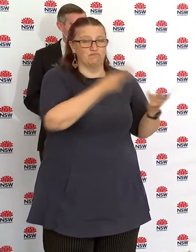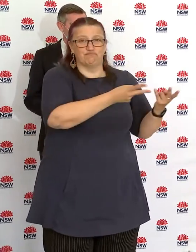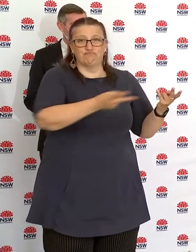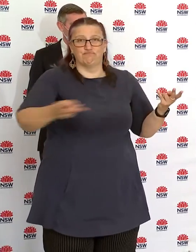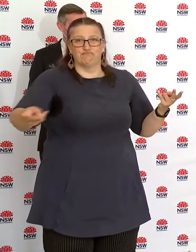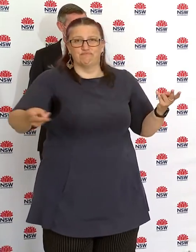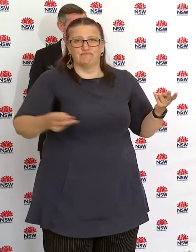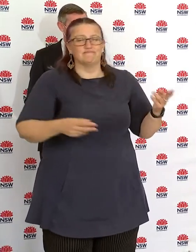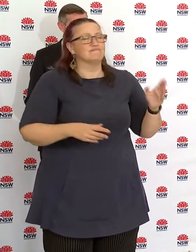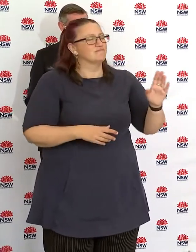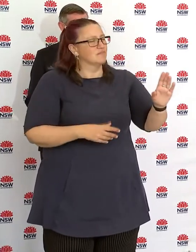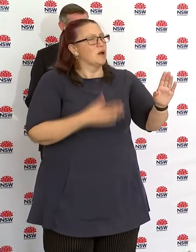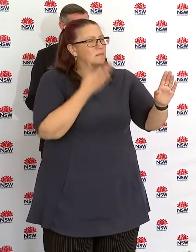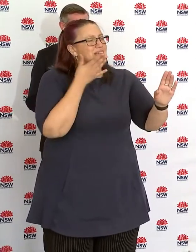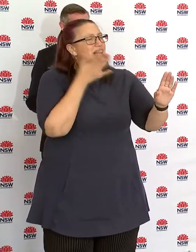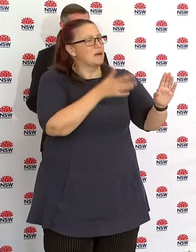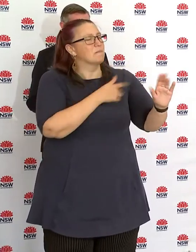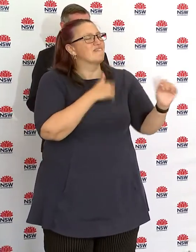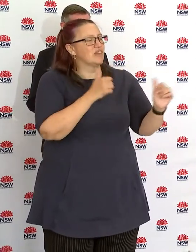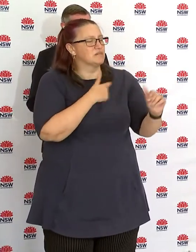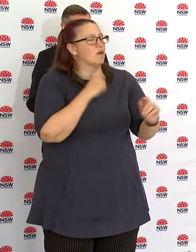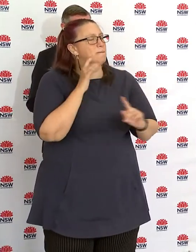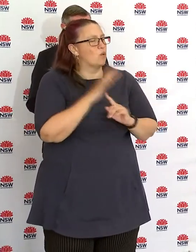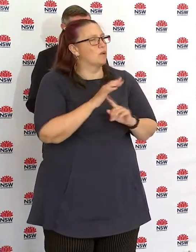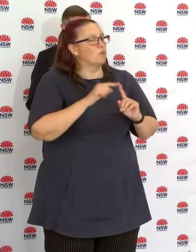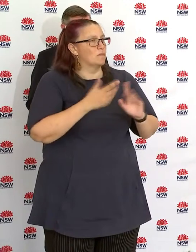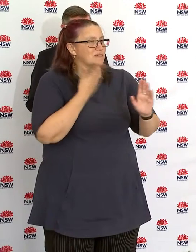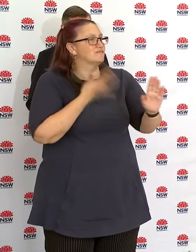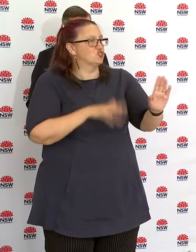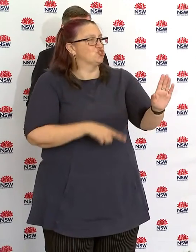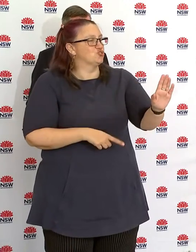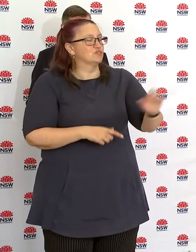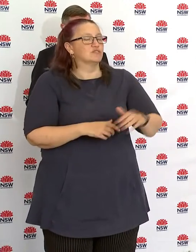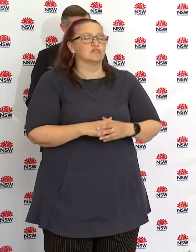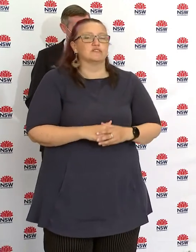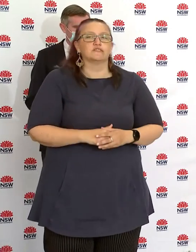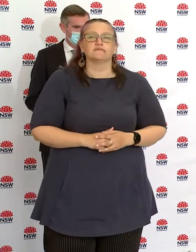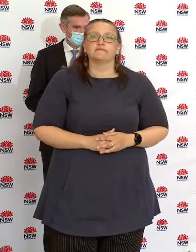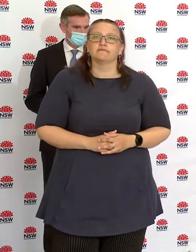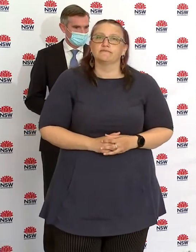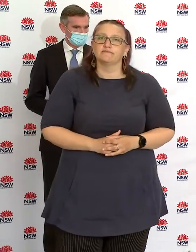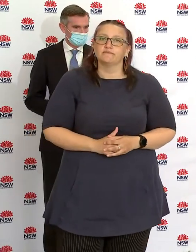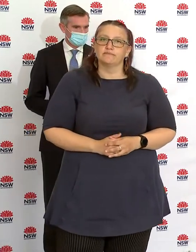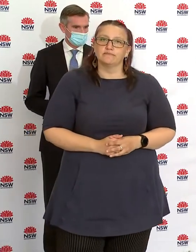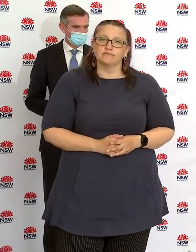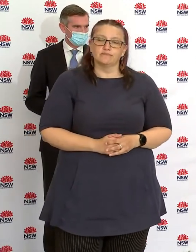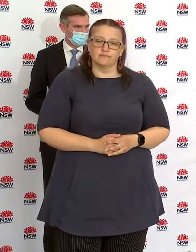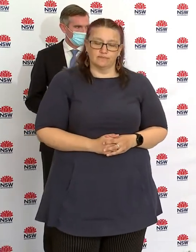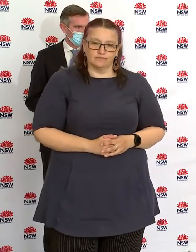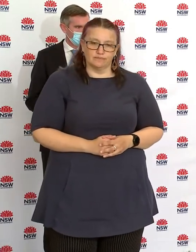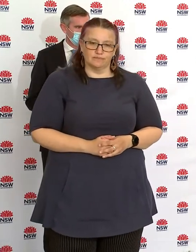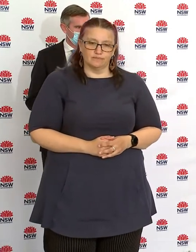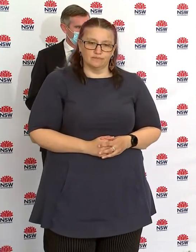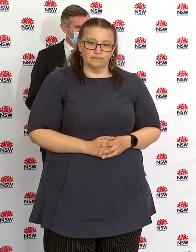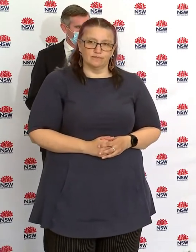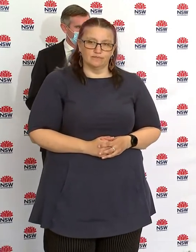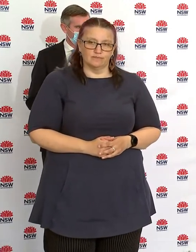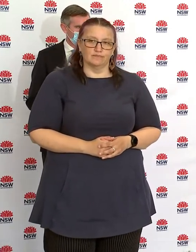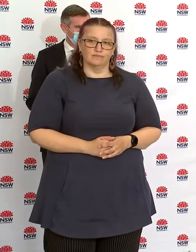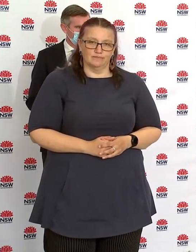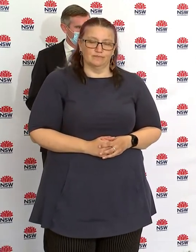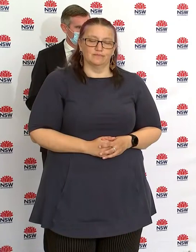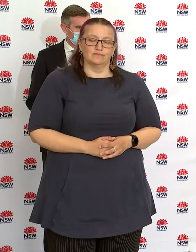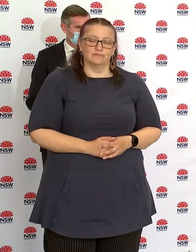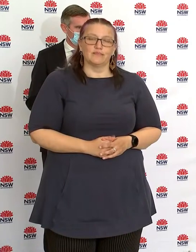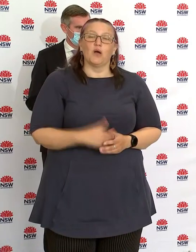but can you please let me finish this important point? The second point is, having an extra concentration and adding in those